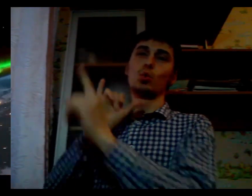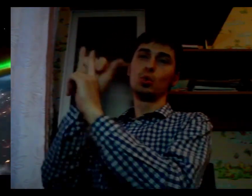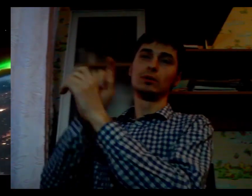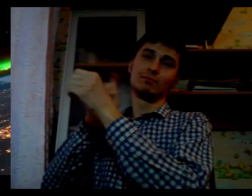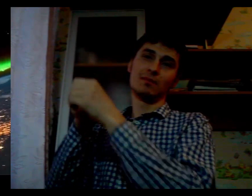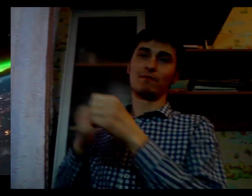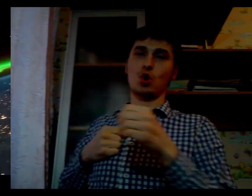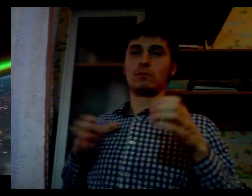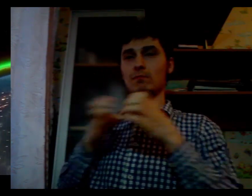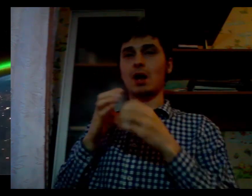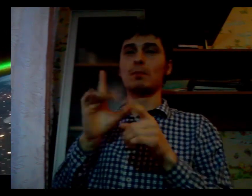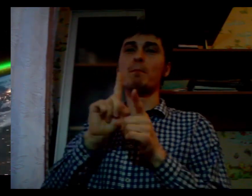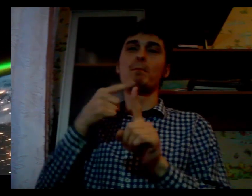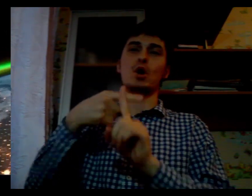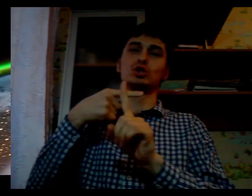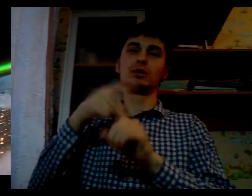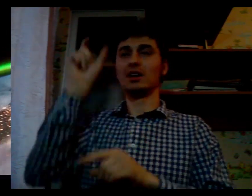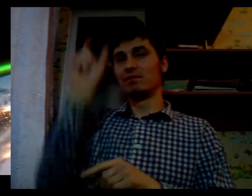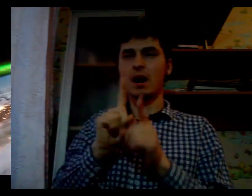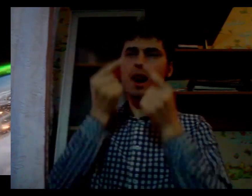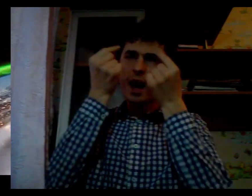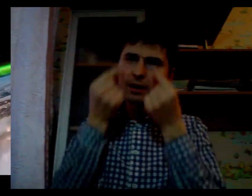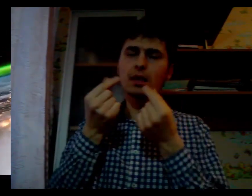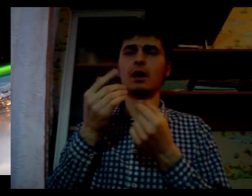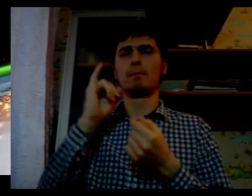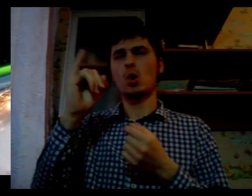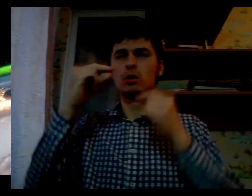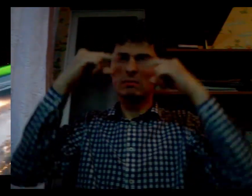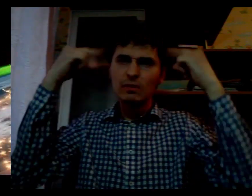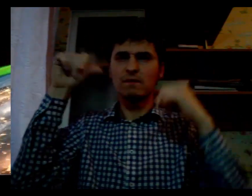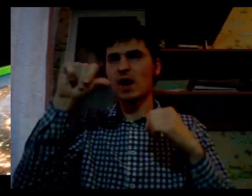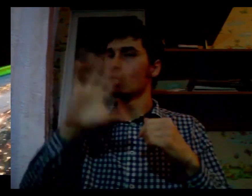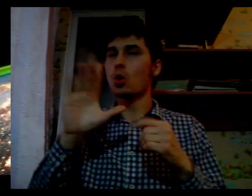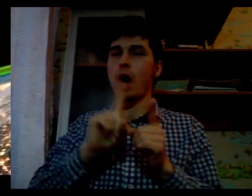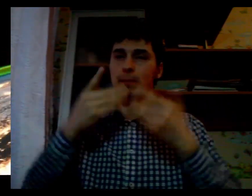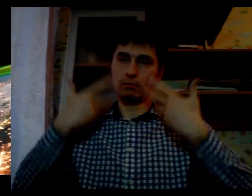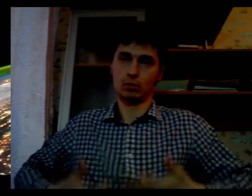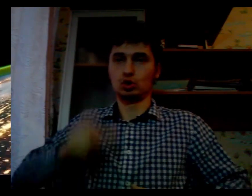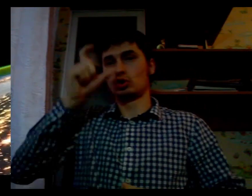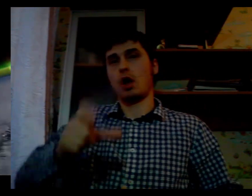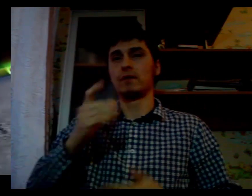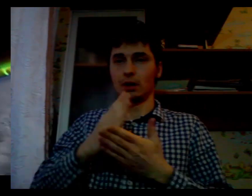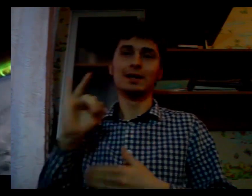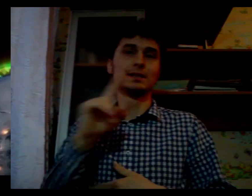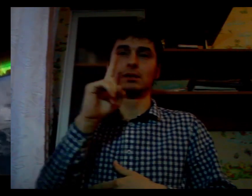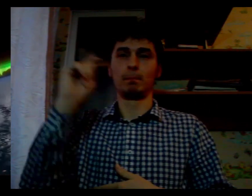Realizing this goal will require an intrapreneurial spirit, an a new generation of scientists